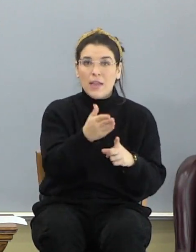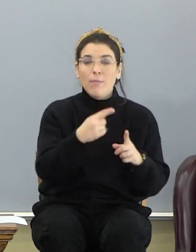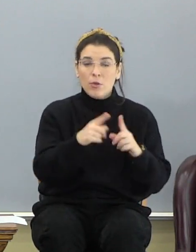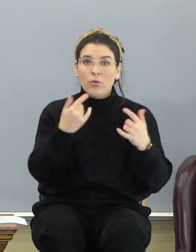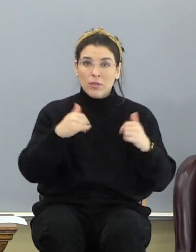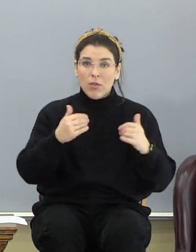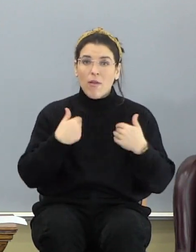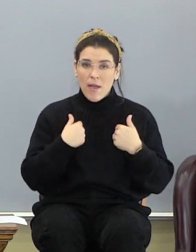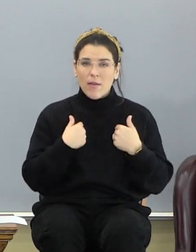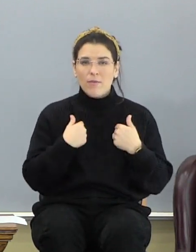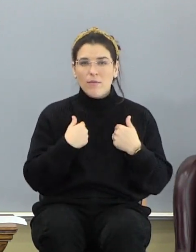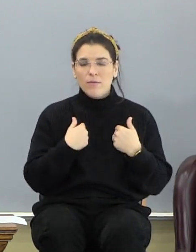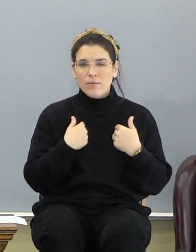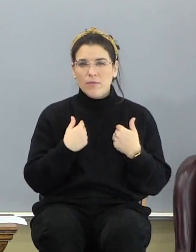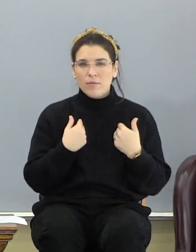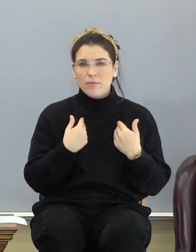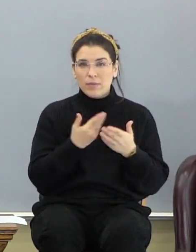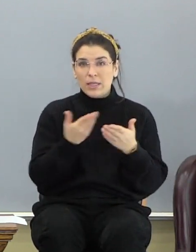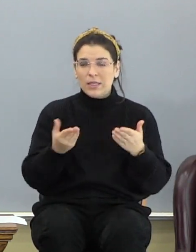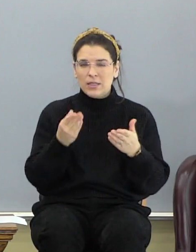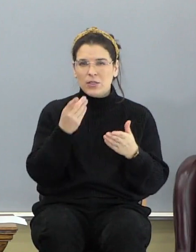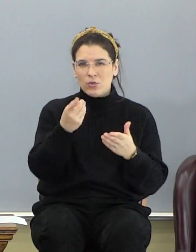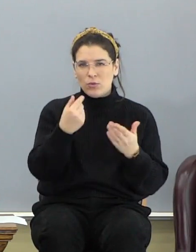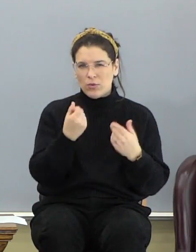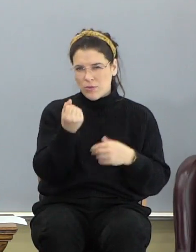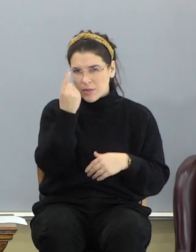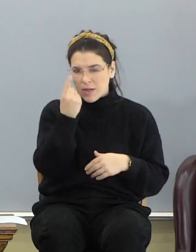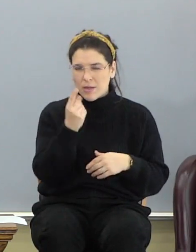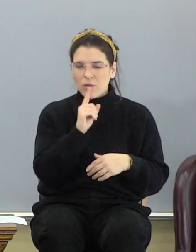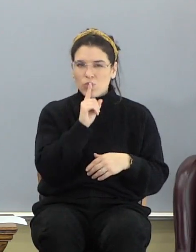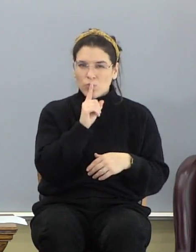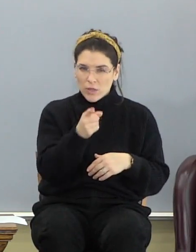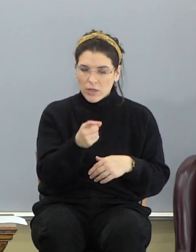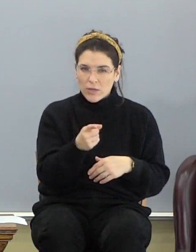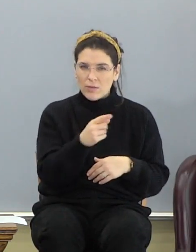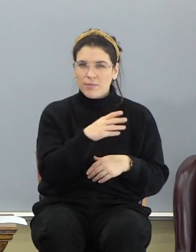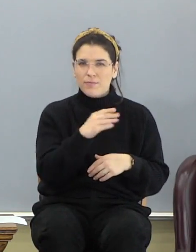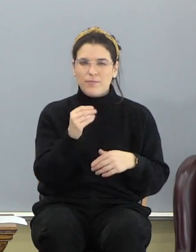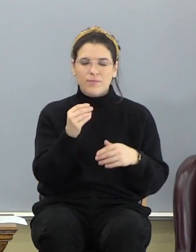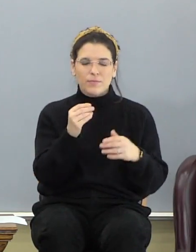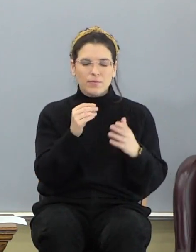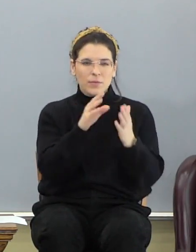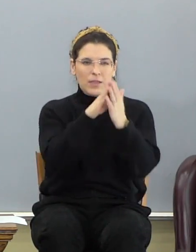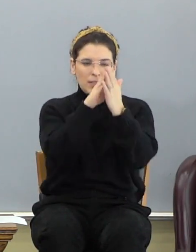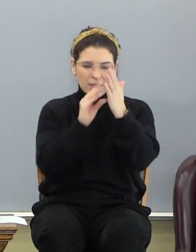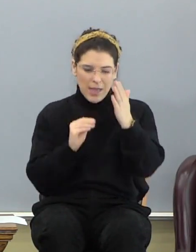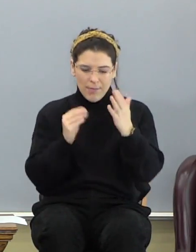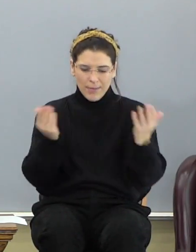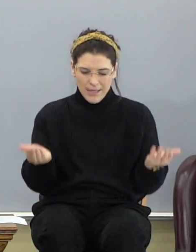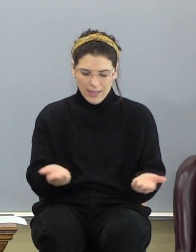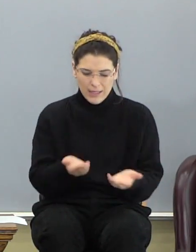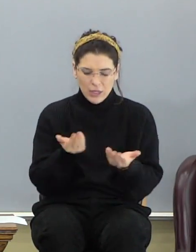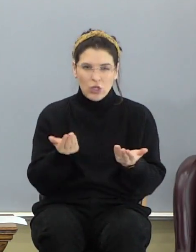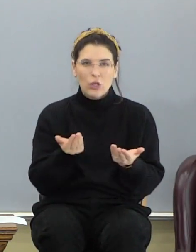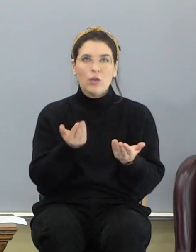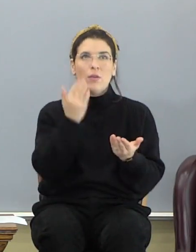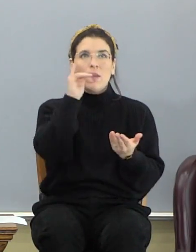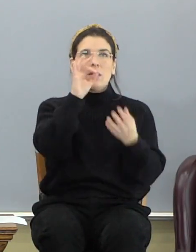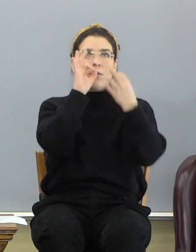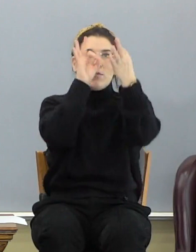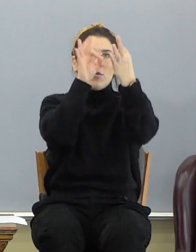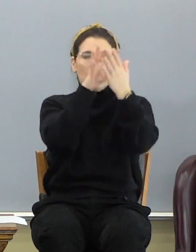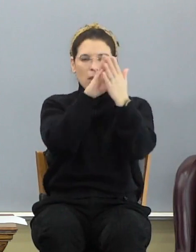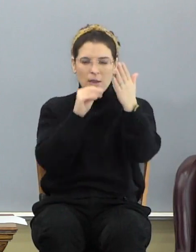get the idea that I'm saying to you. This stuff is real, and it reflects what's here.